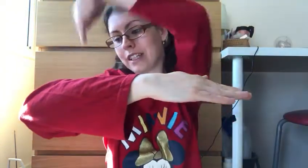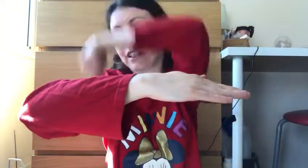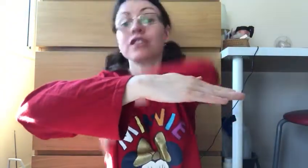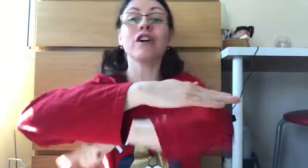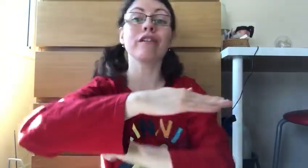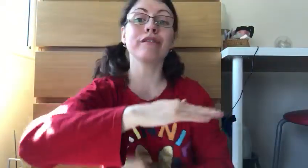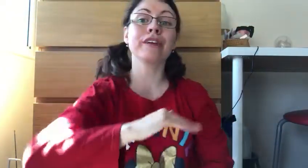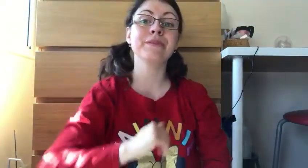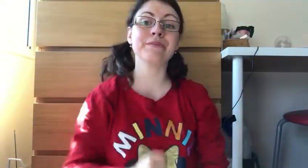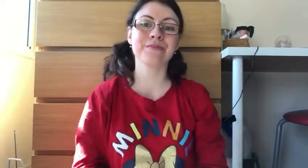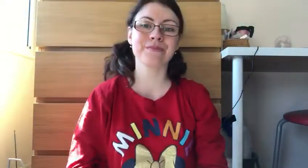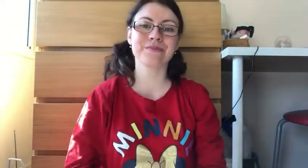Dolphin.